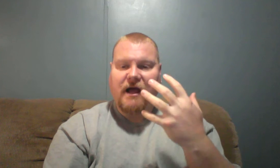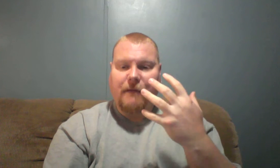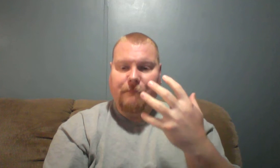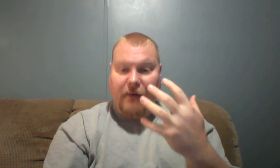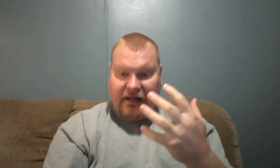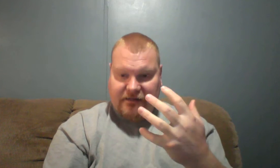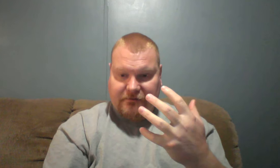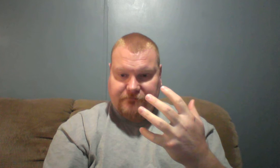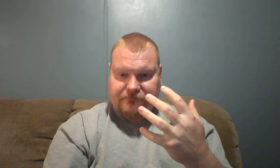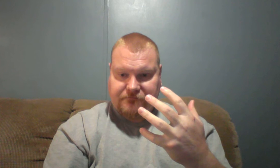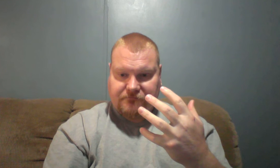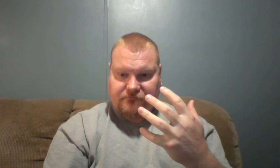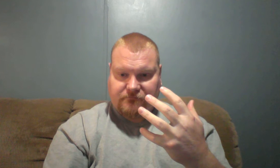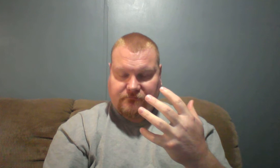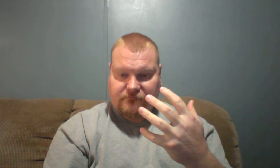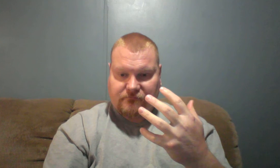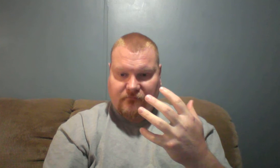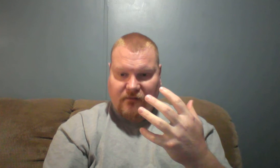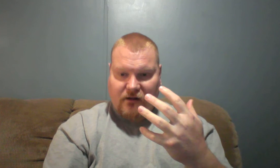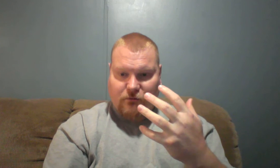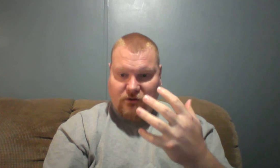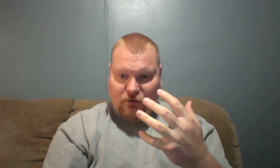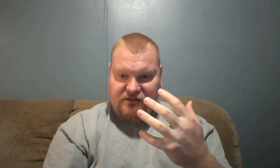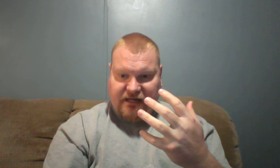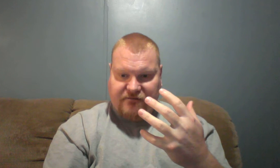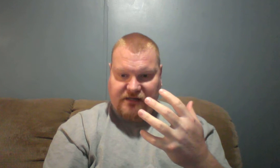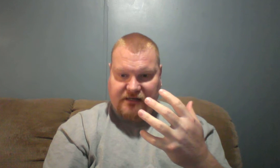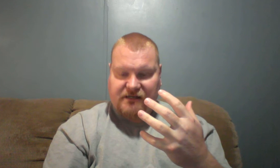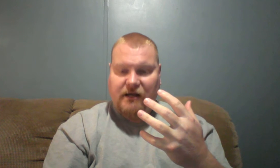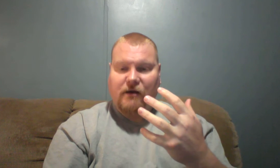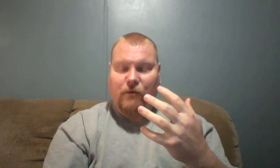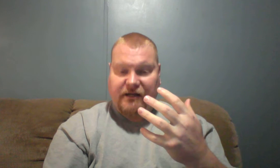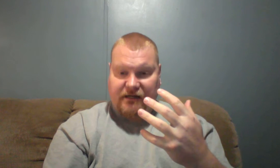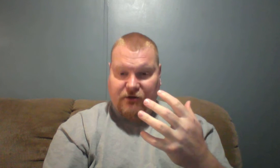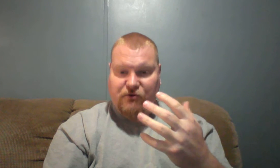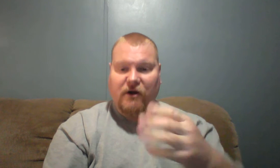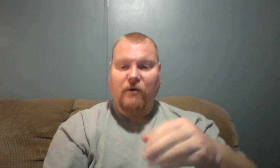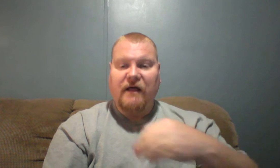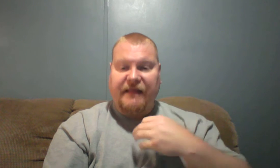And as said,